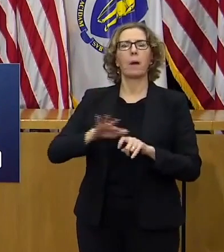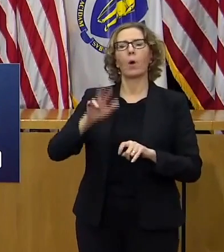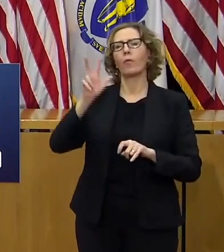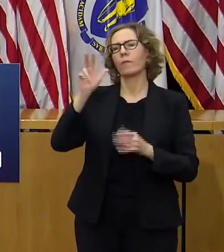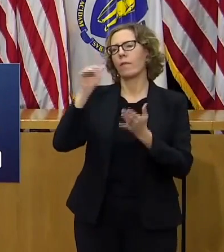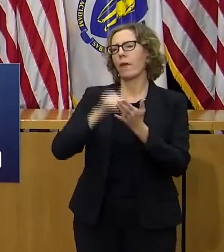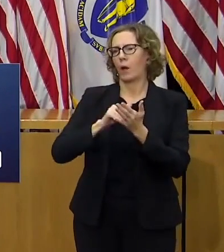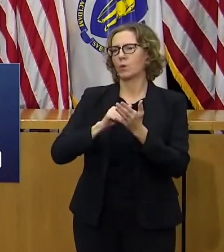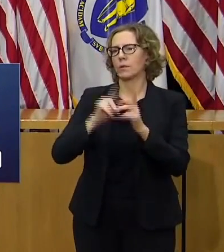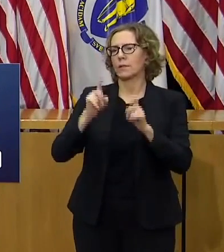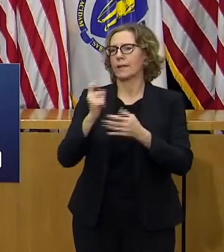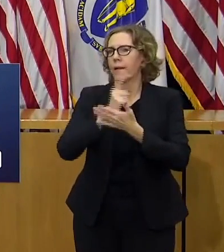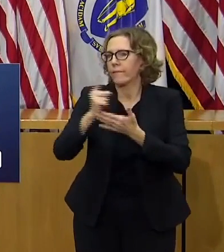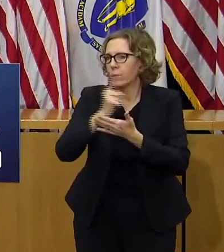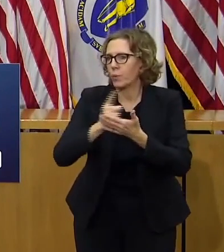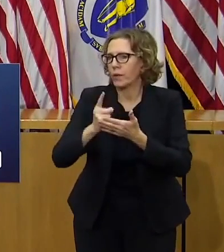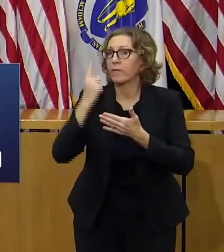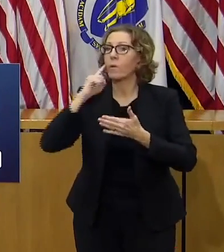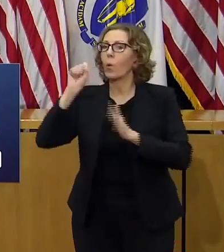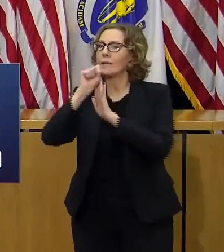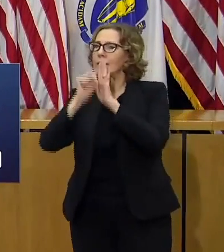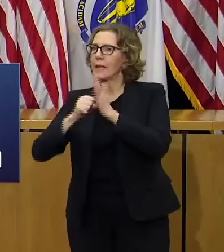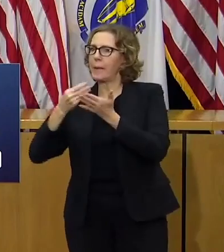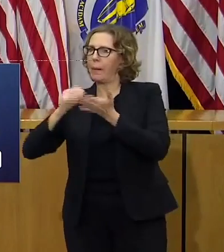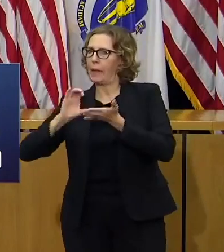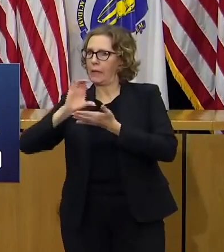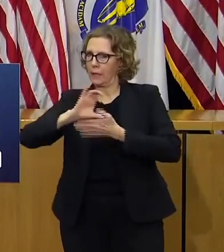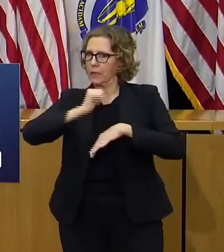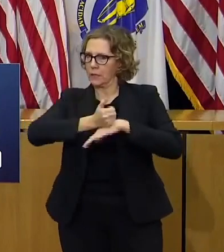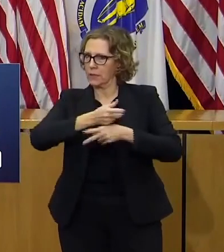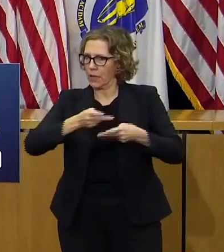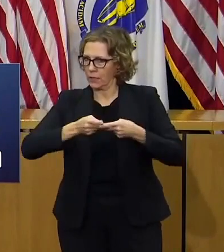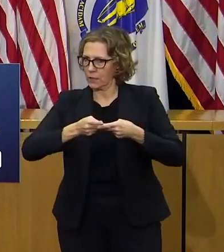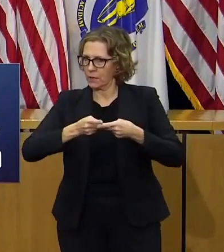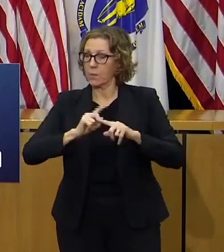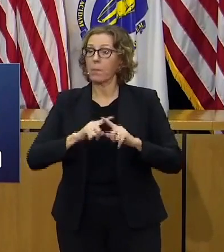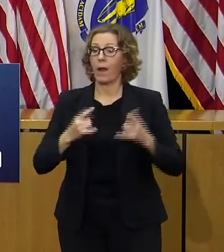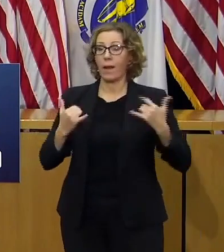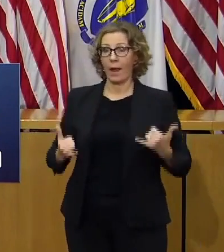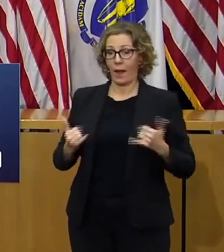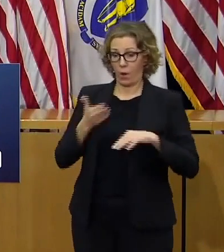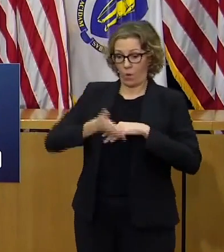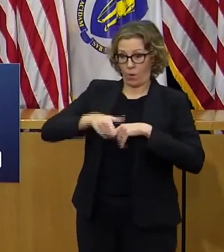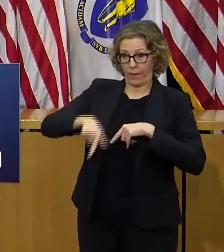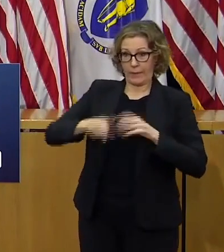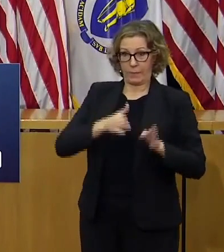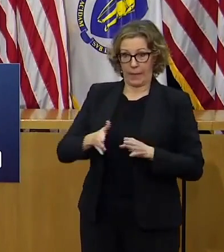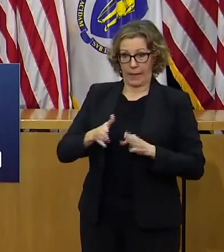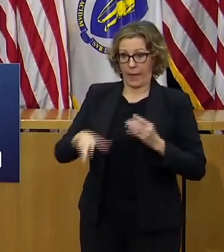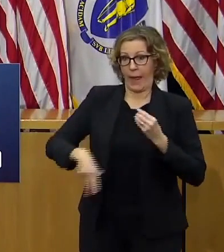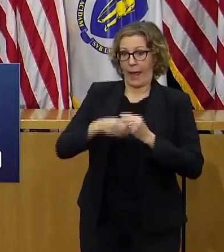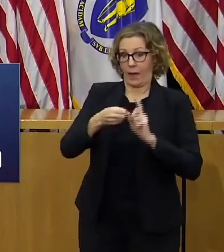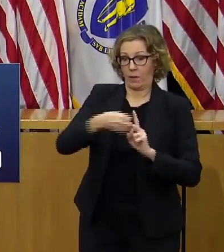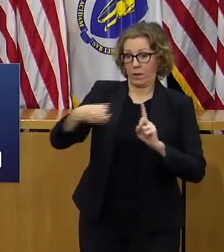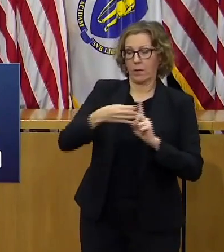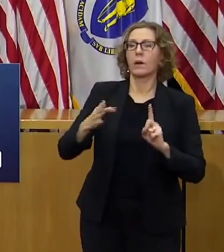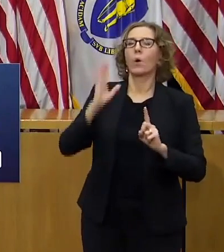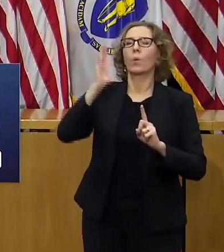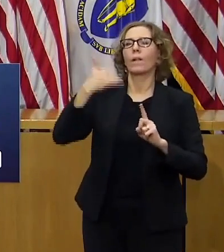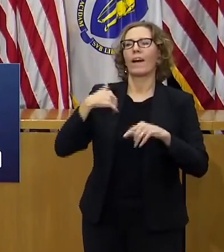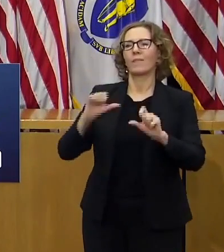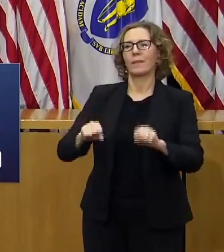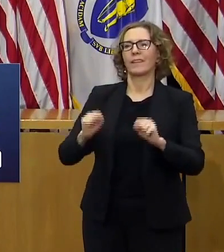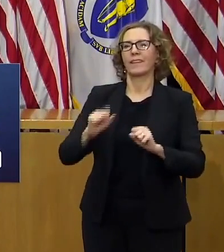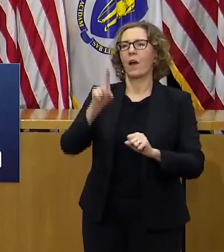by the end of December with this new plan in place the state will have the capacity to complete a hundred and ten thousand